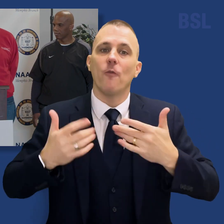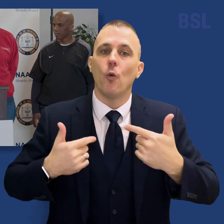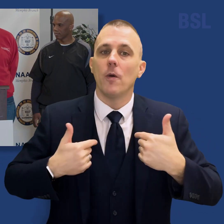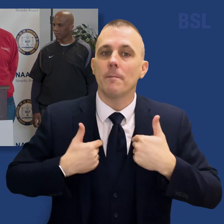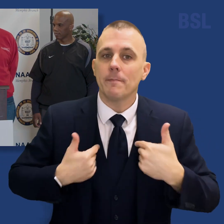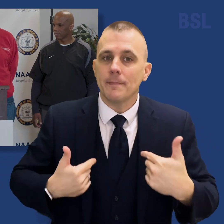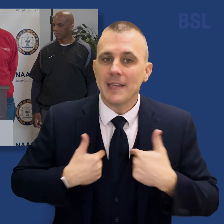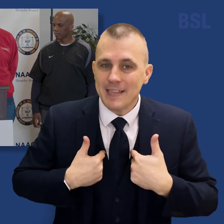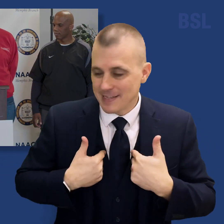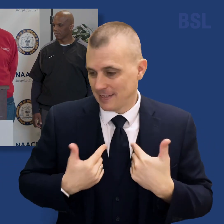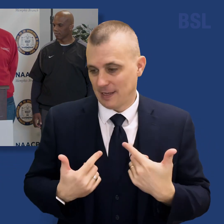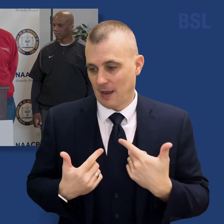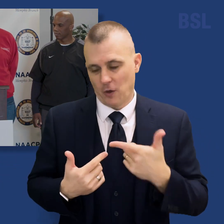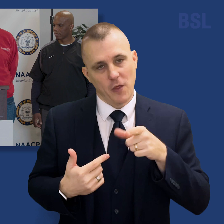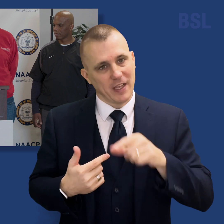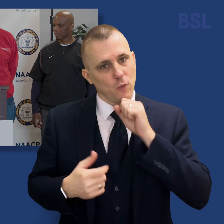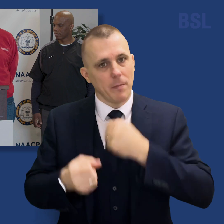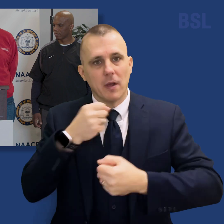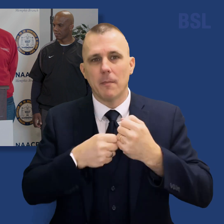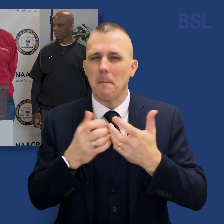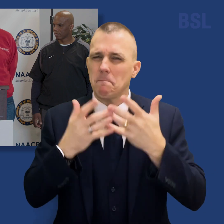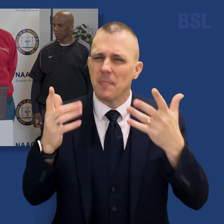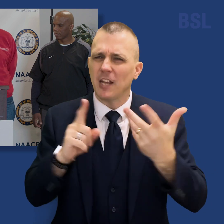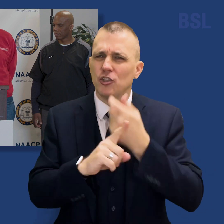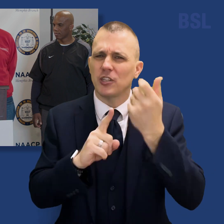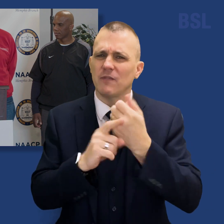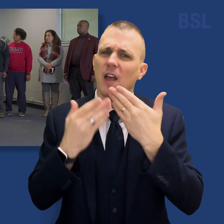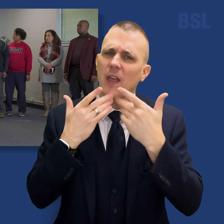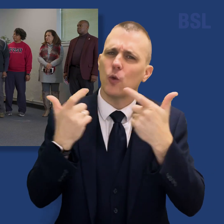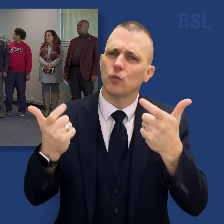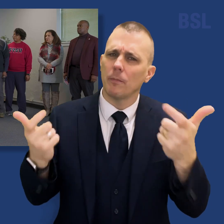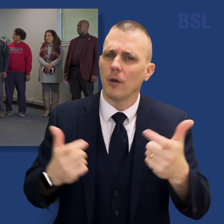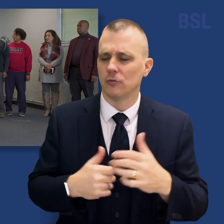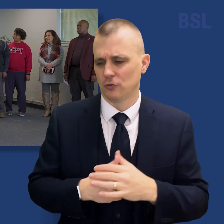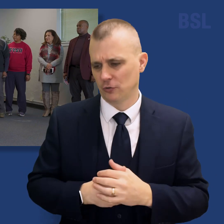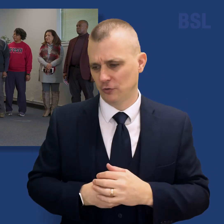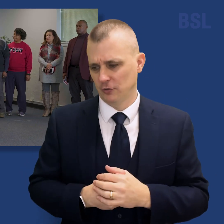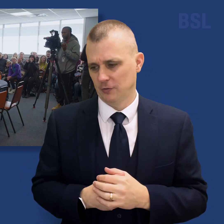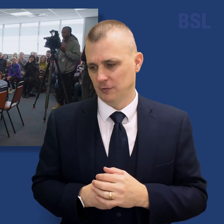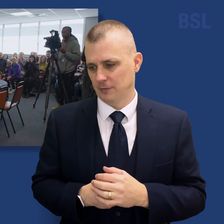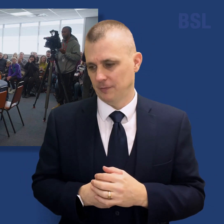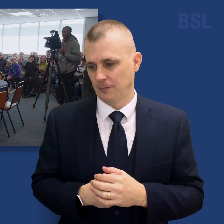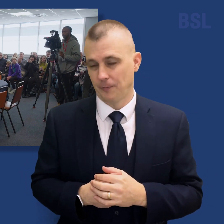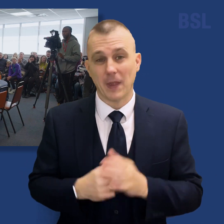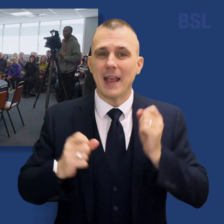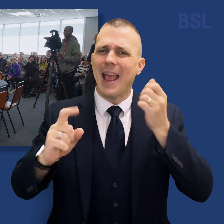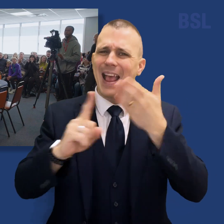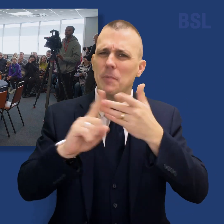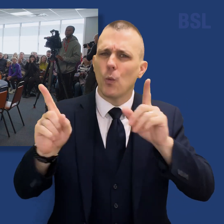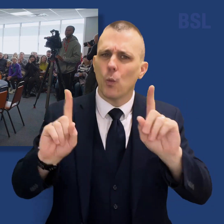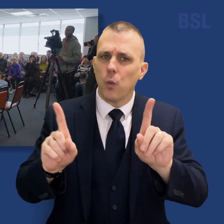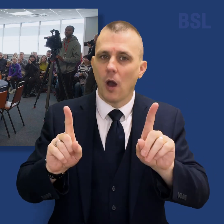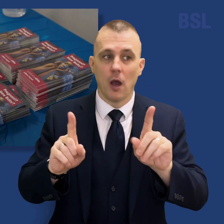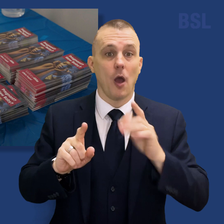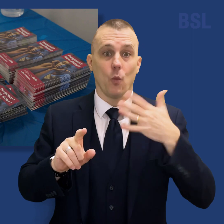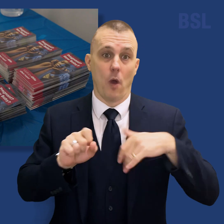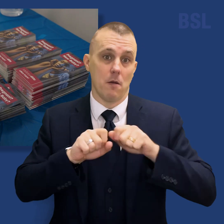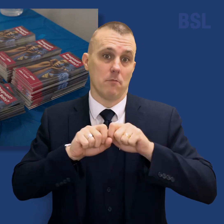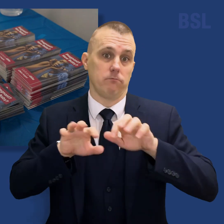for Me. And we're going to make this a huge success. Thank you so much. The goal is to expand into